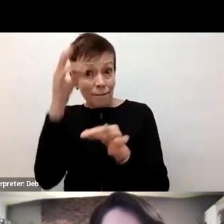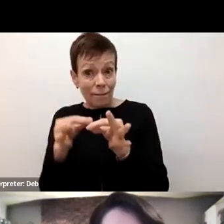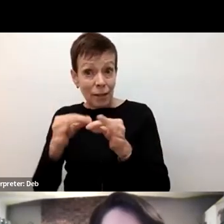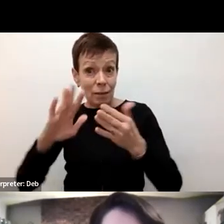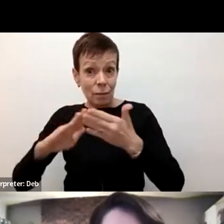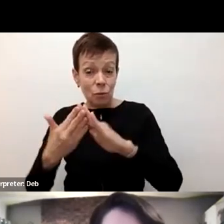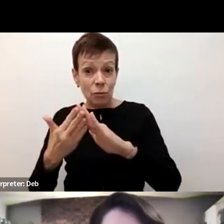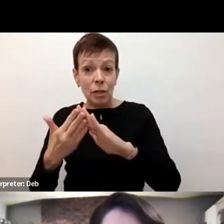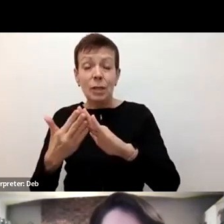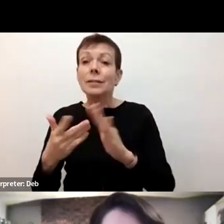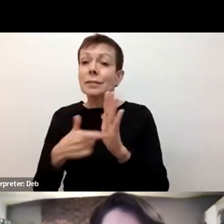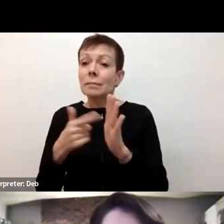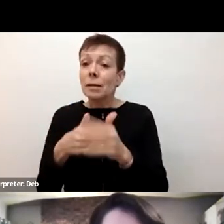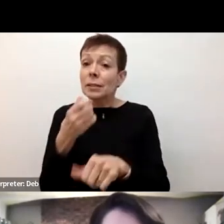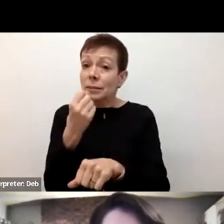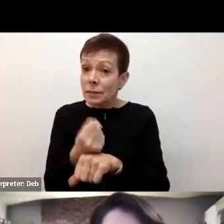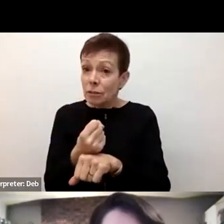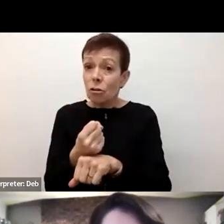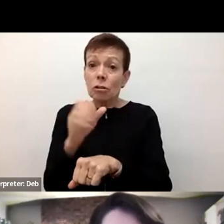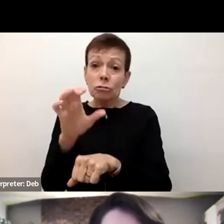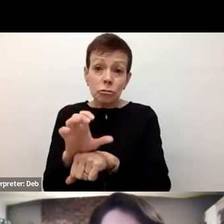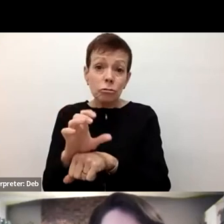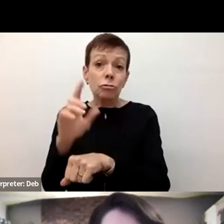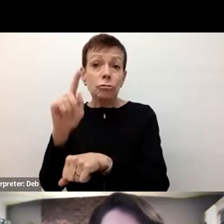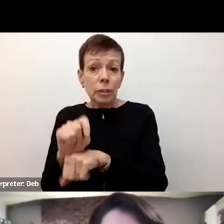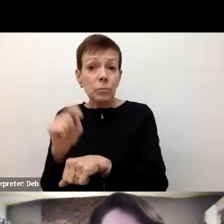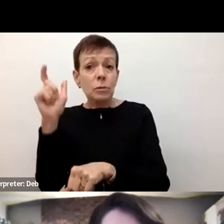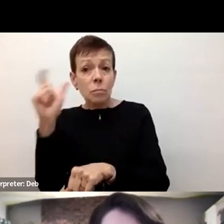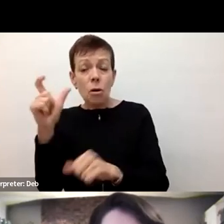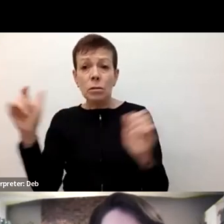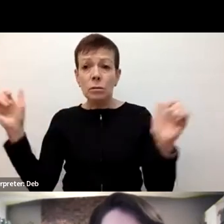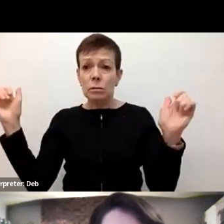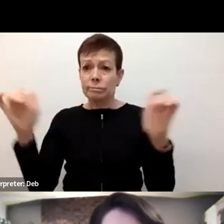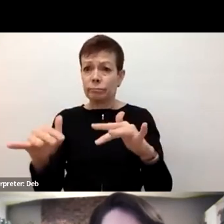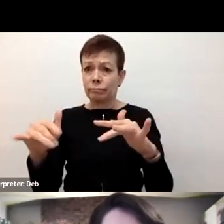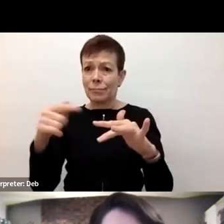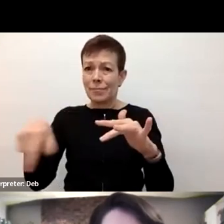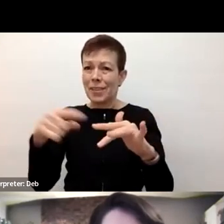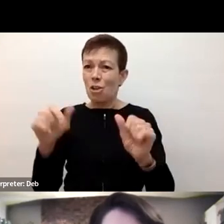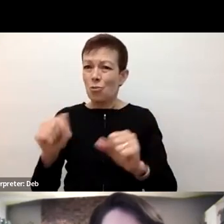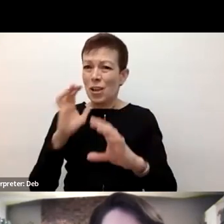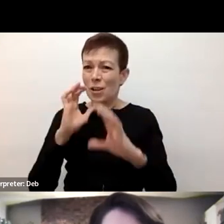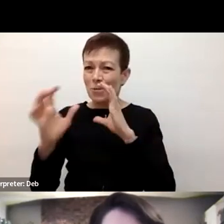a line of communication to their local representatives as well, through the, you